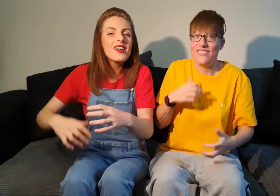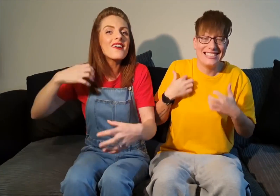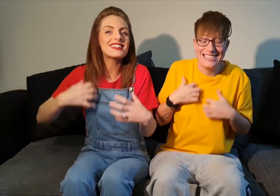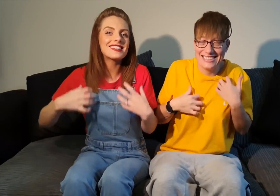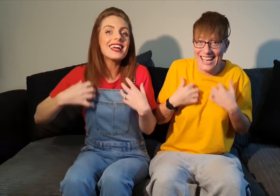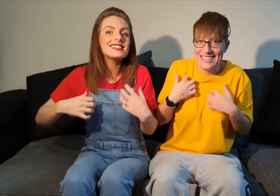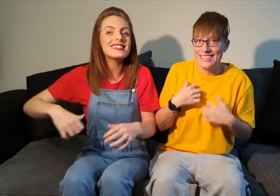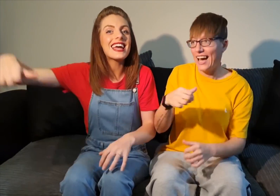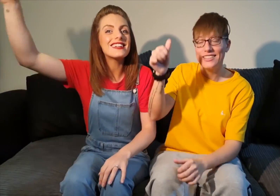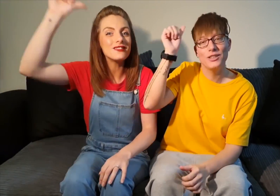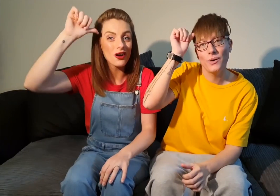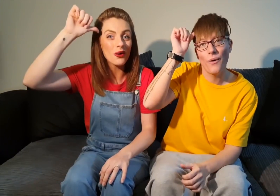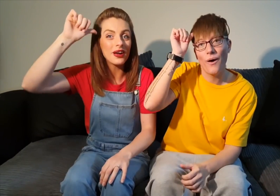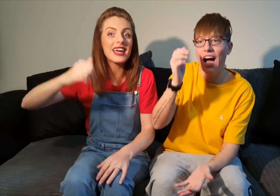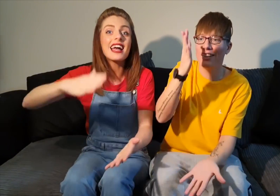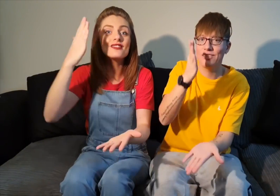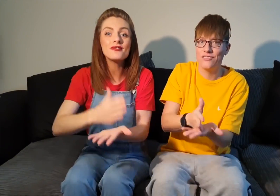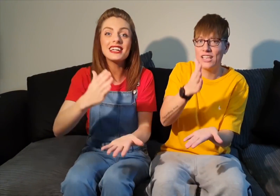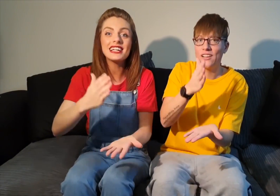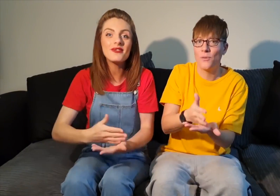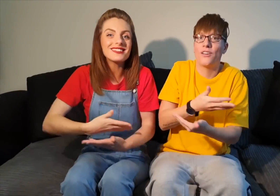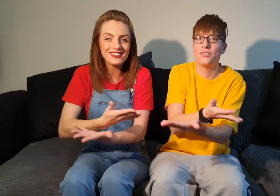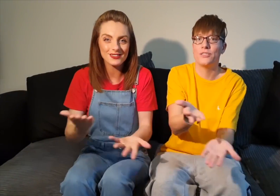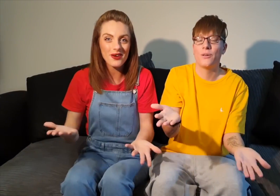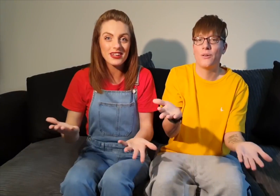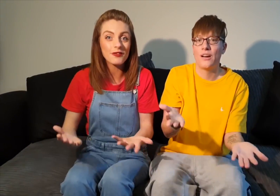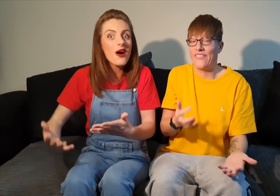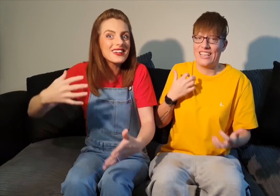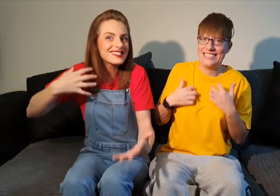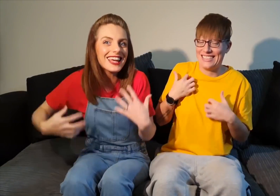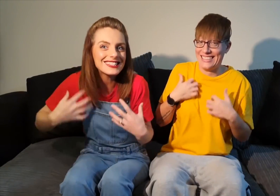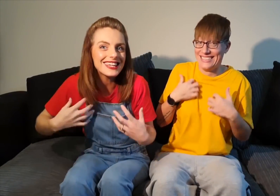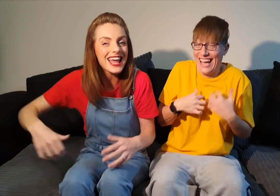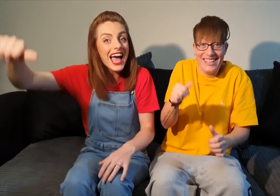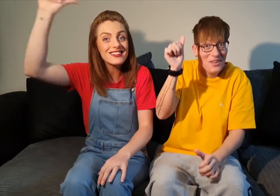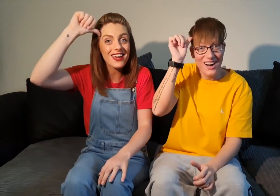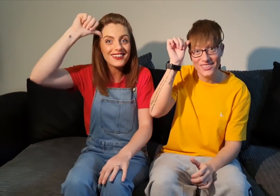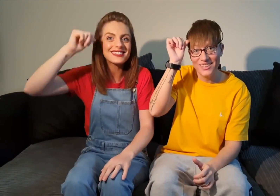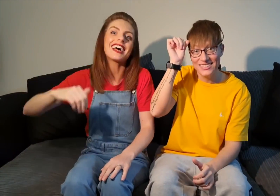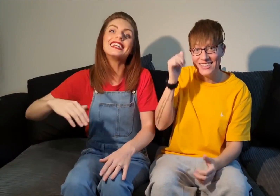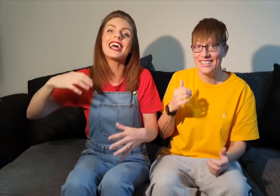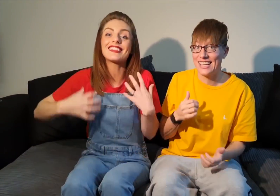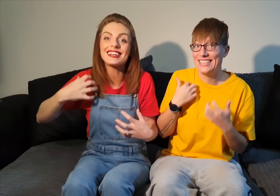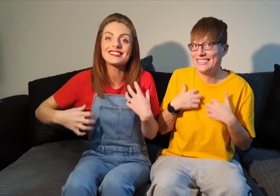you're excited and you know it, and you really want to show it. If you're excited and you know it, sign like this.